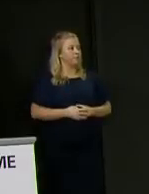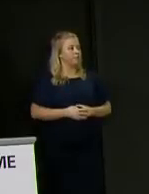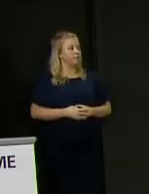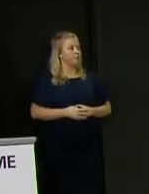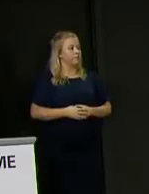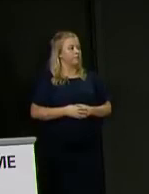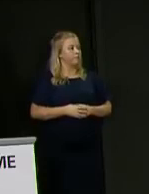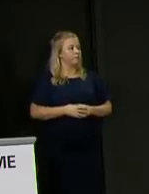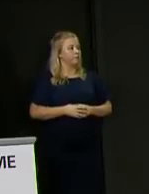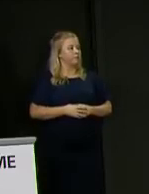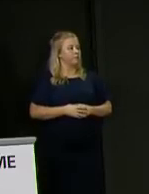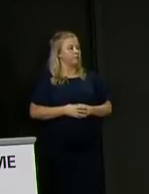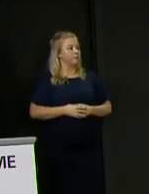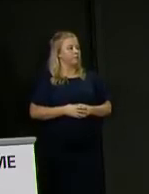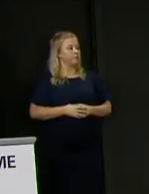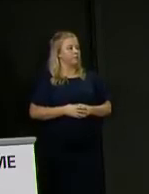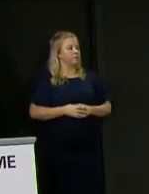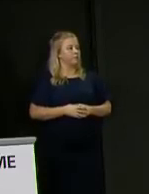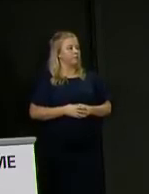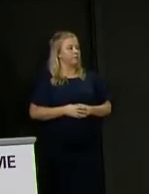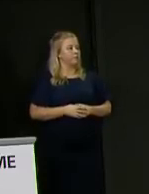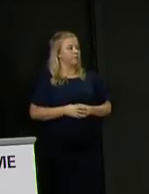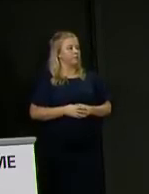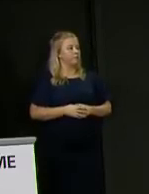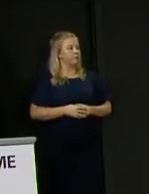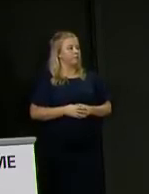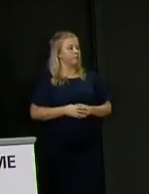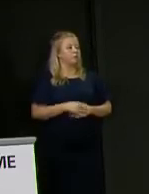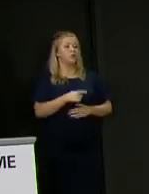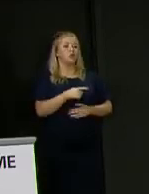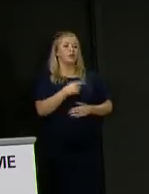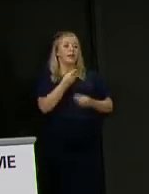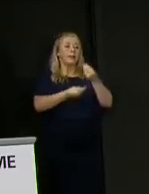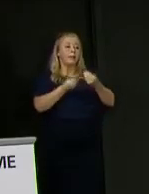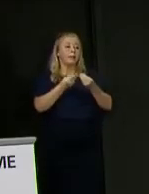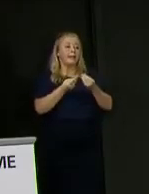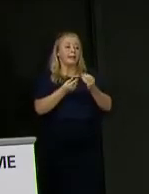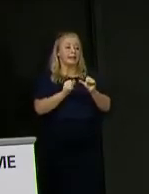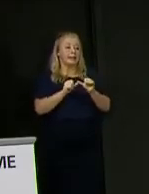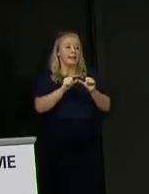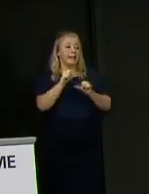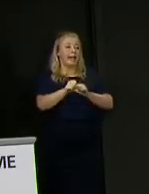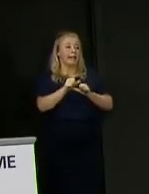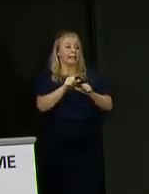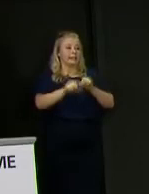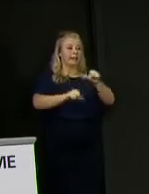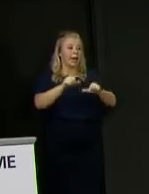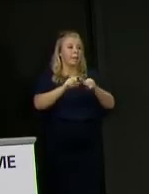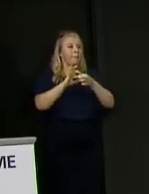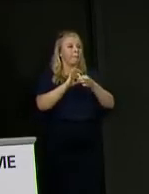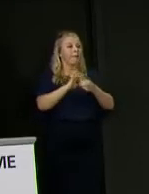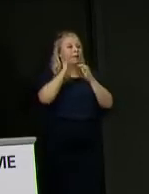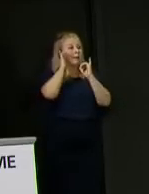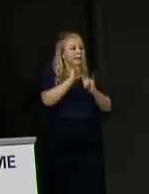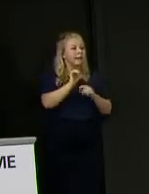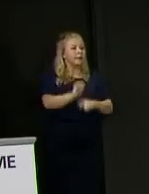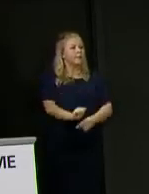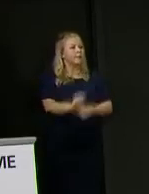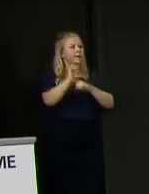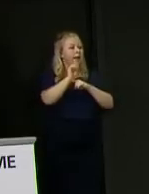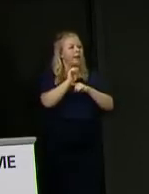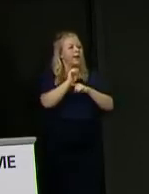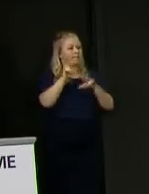Thank you, First Minister. You've just spelled out the further steps you're going to take on test, trace and isolate, or test and protect,